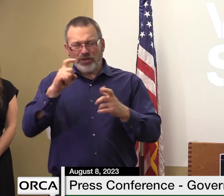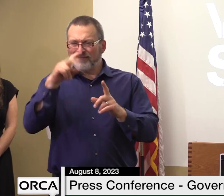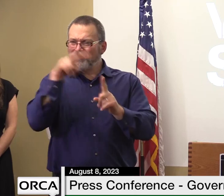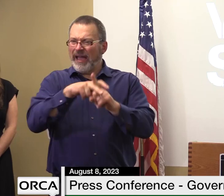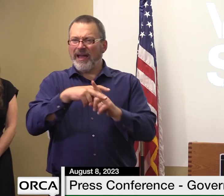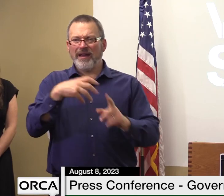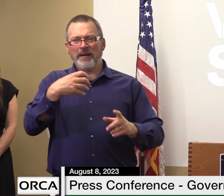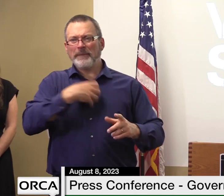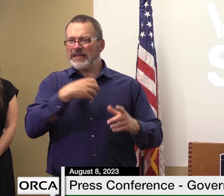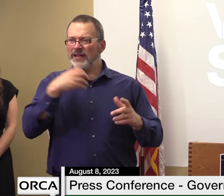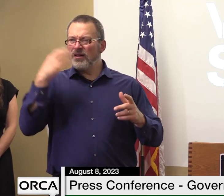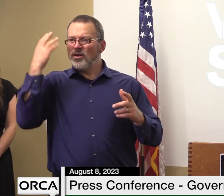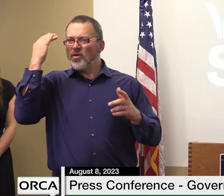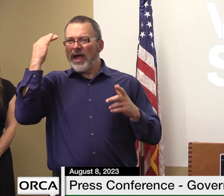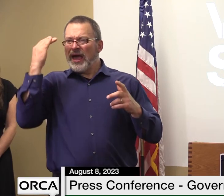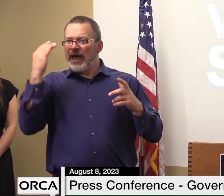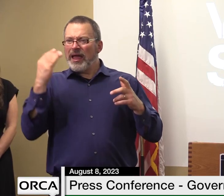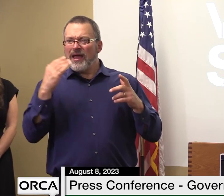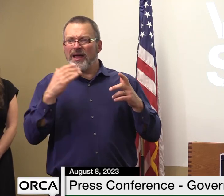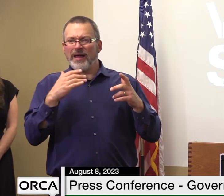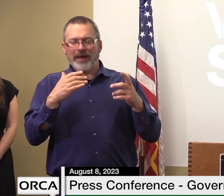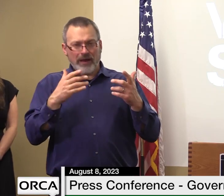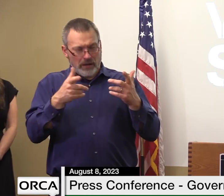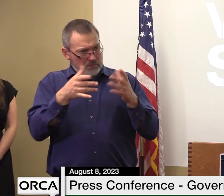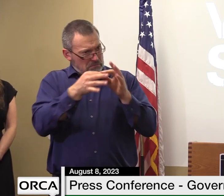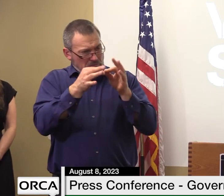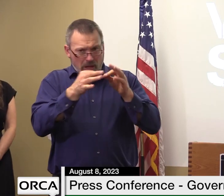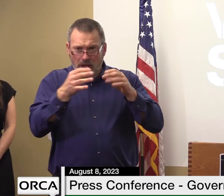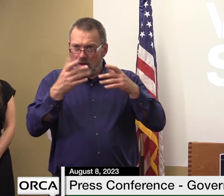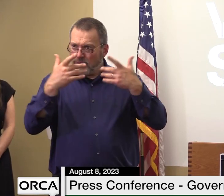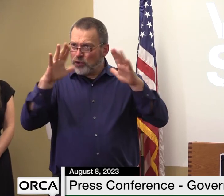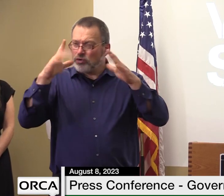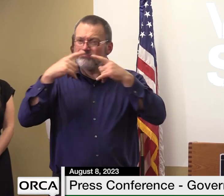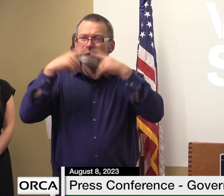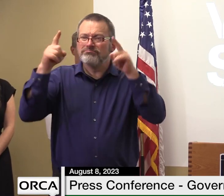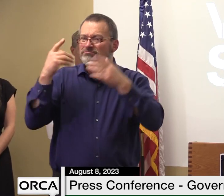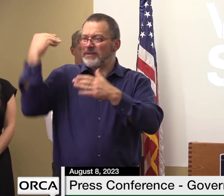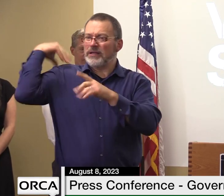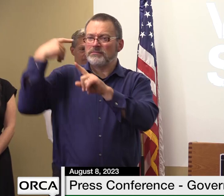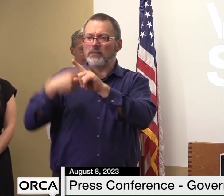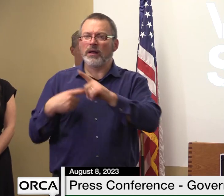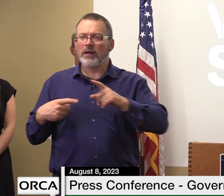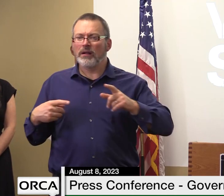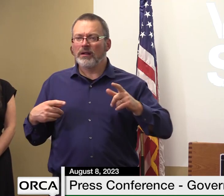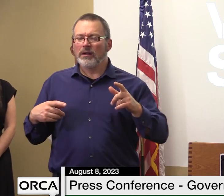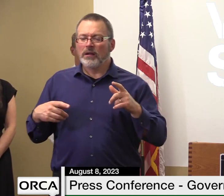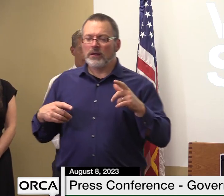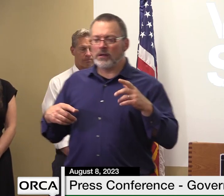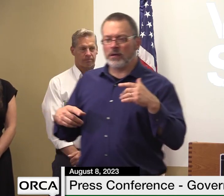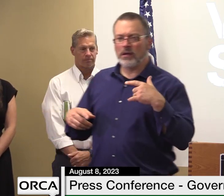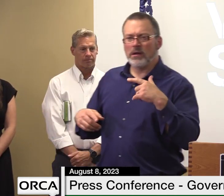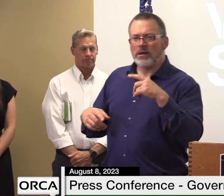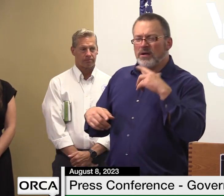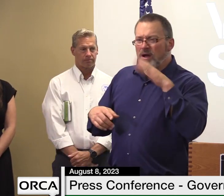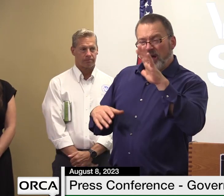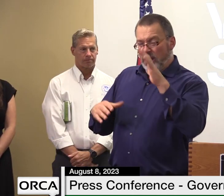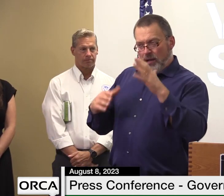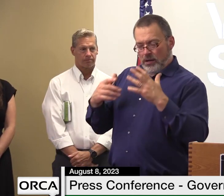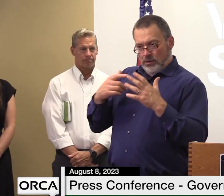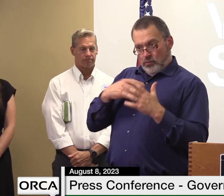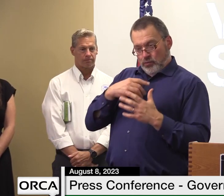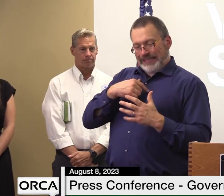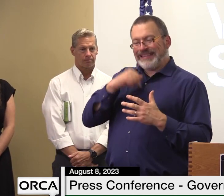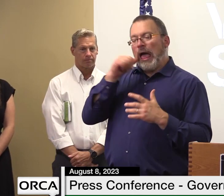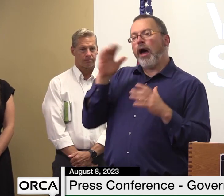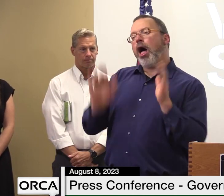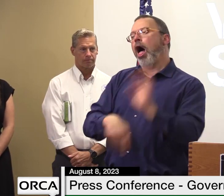request a new disaster preparation we are we are contemplating all the above what the best approach is and again it's not